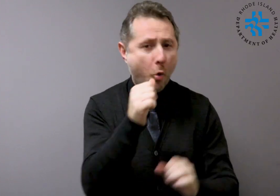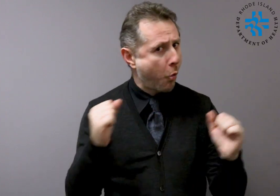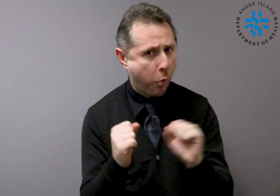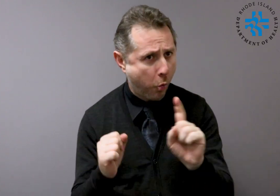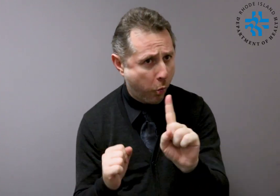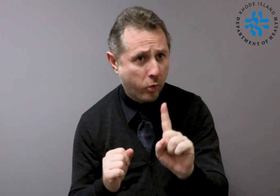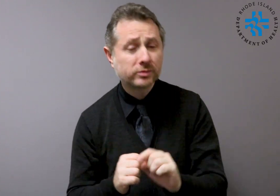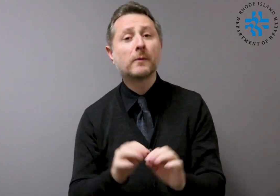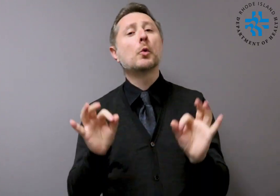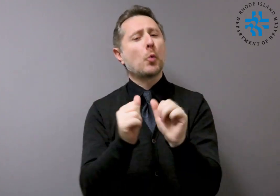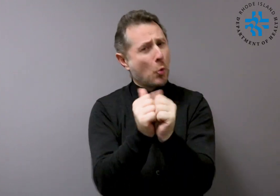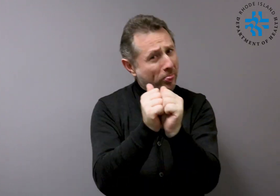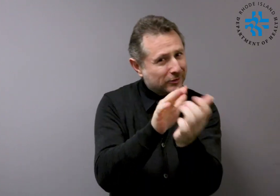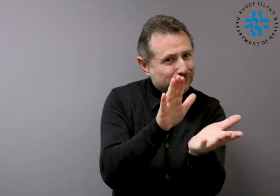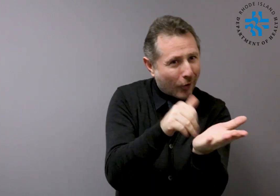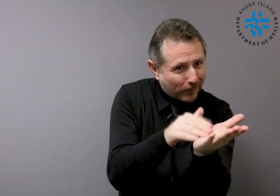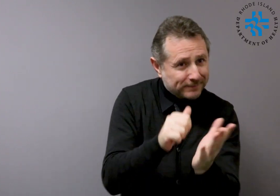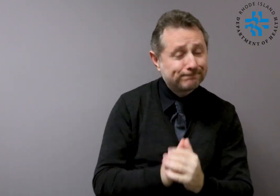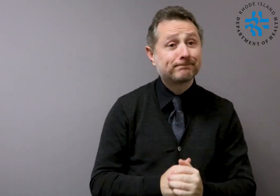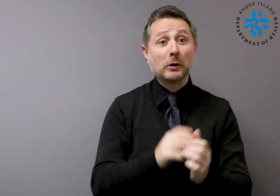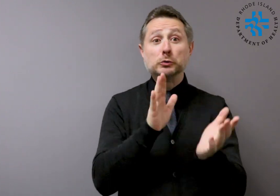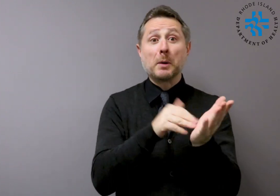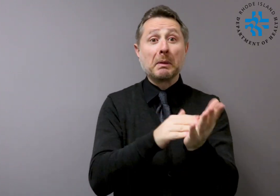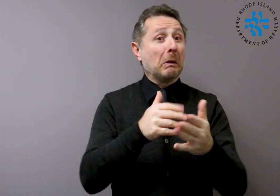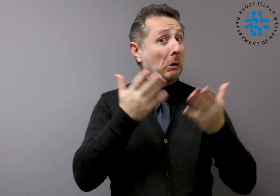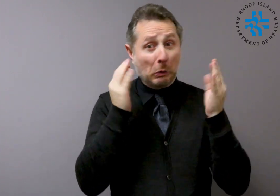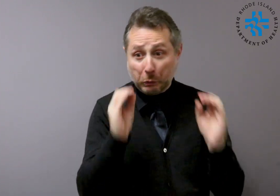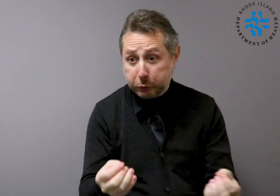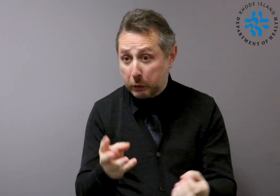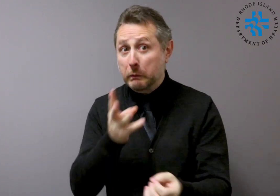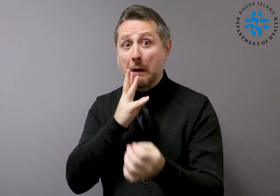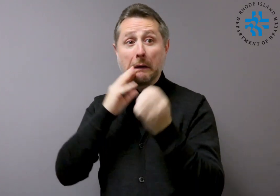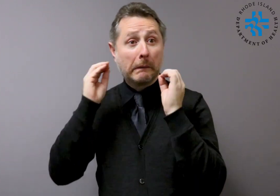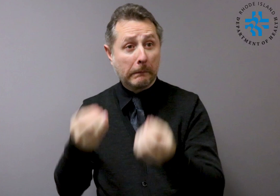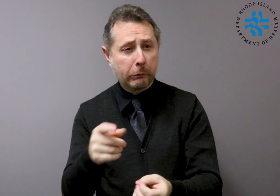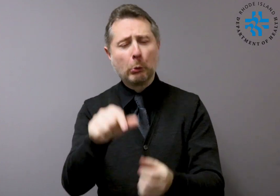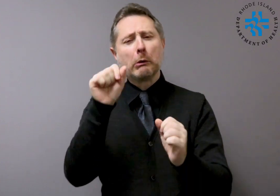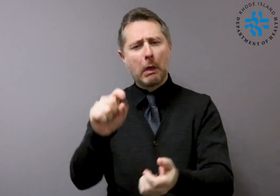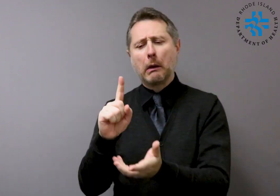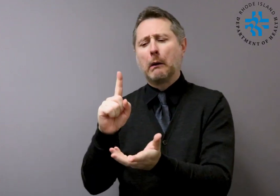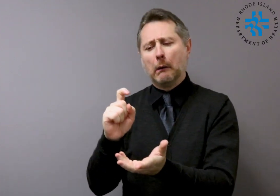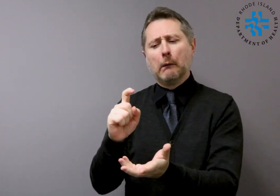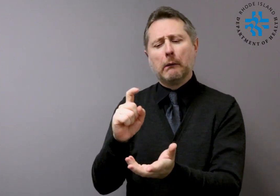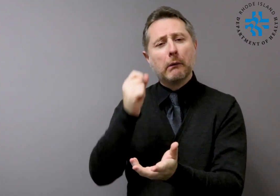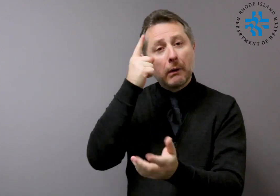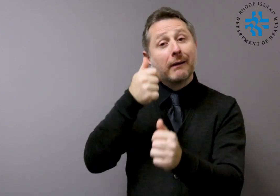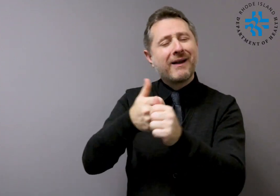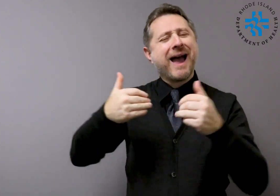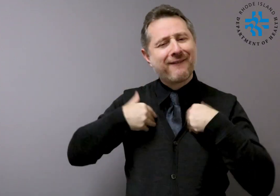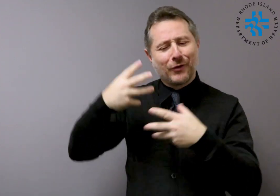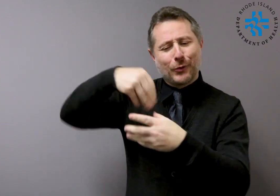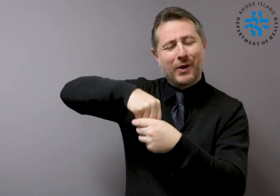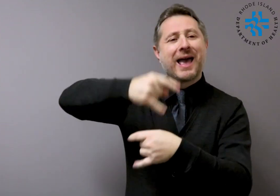this way. Get plenty of sleep, be physically active, manage your stress, drink plenty of fluids, and eat nutritious foods.